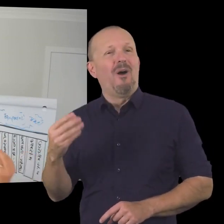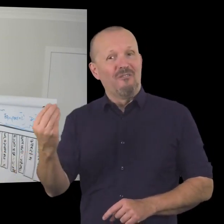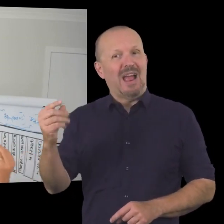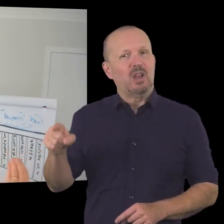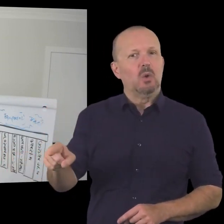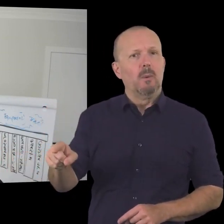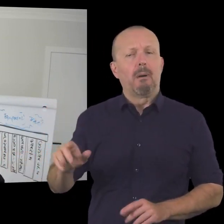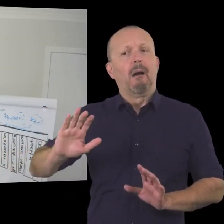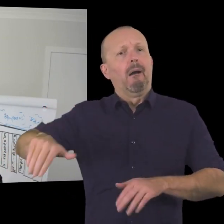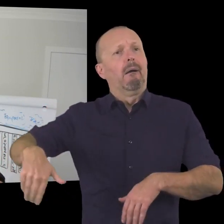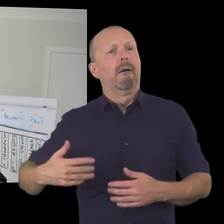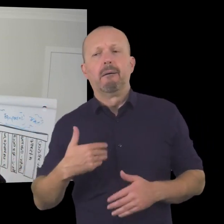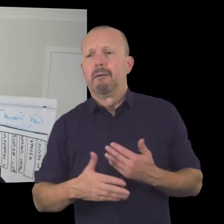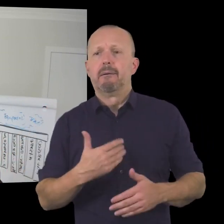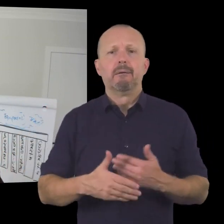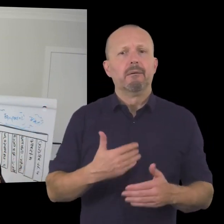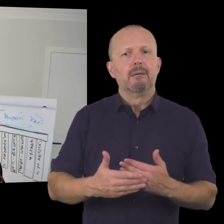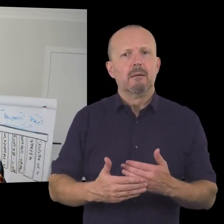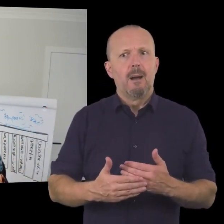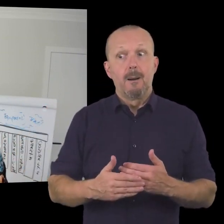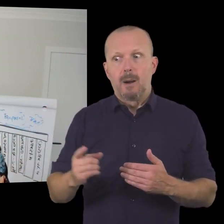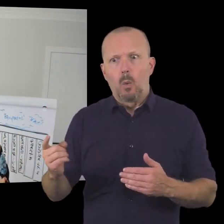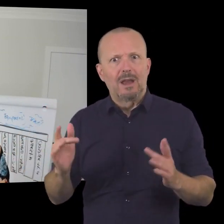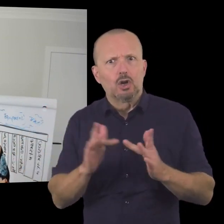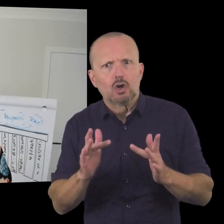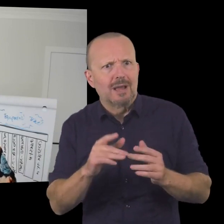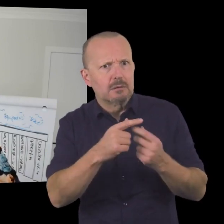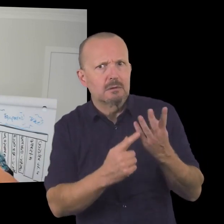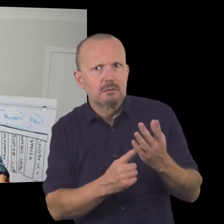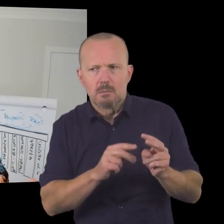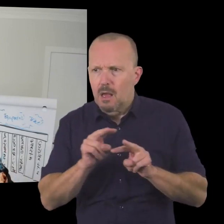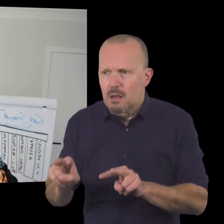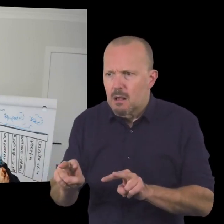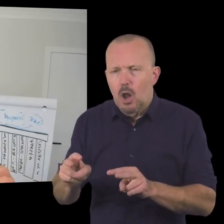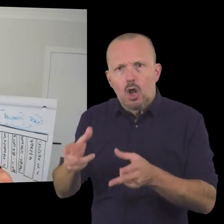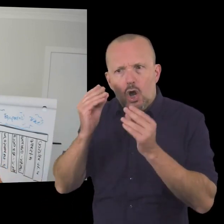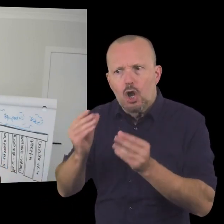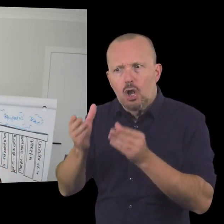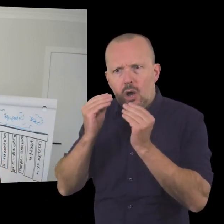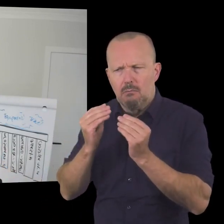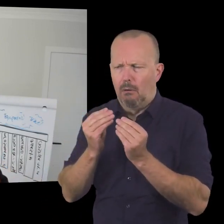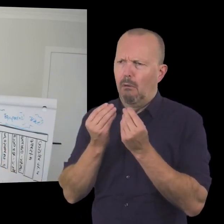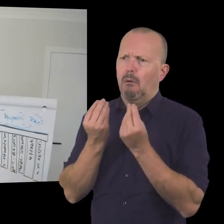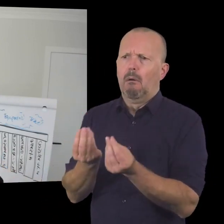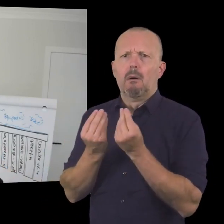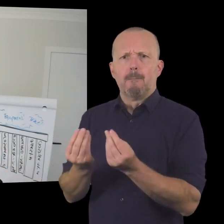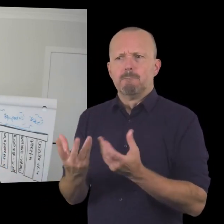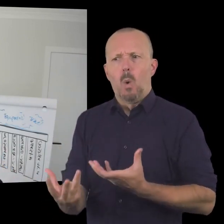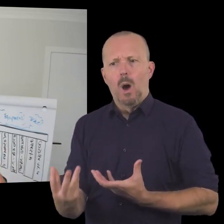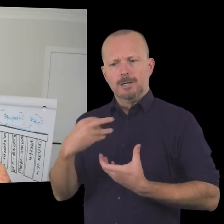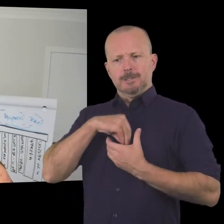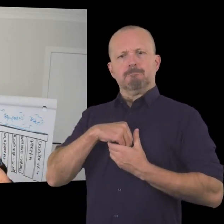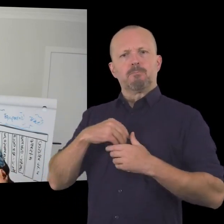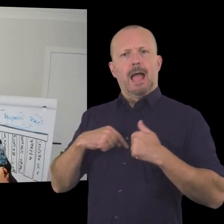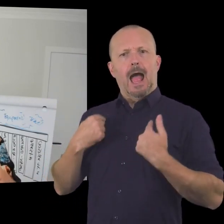they had a heart connect with but they loved the idea of inspirational woman and all of the things and the values and the benefits that were attached to that so